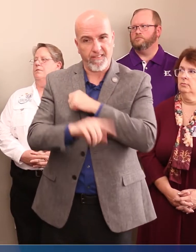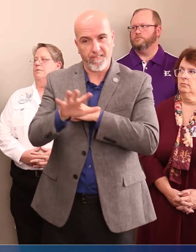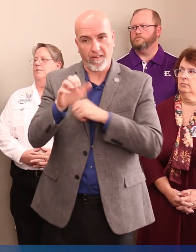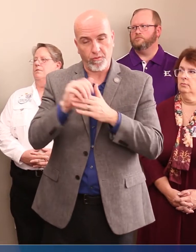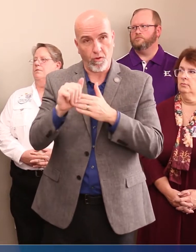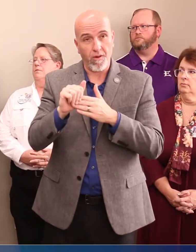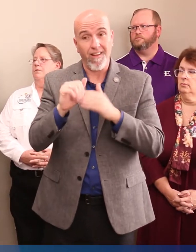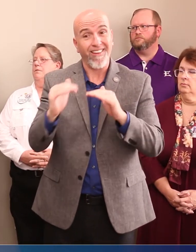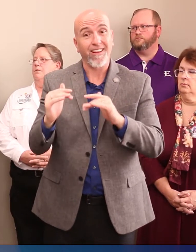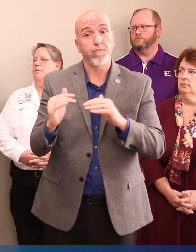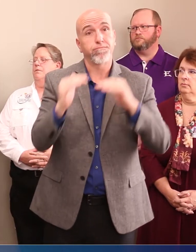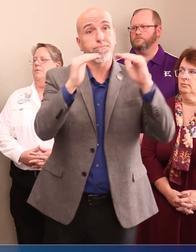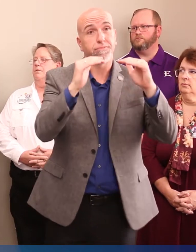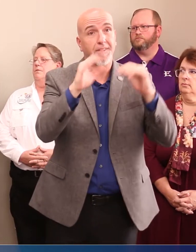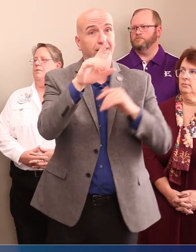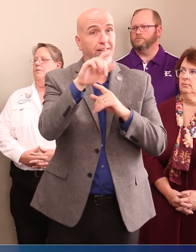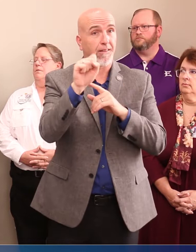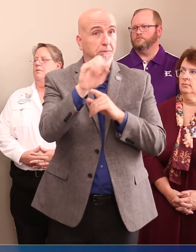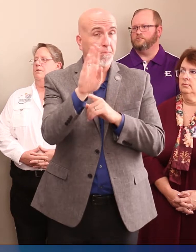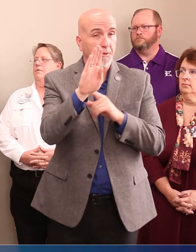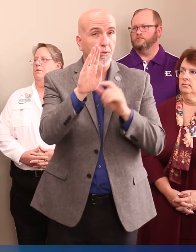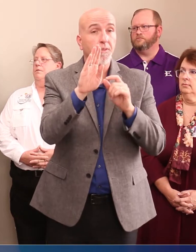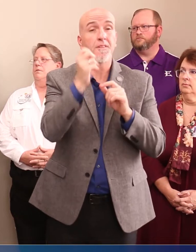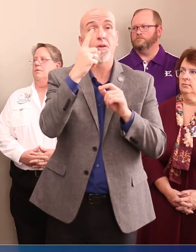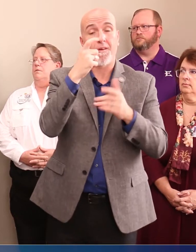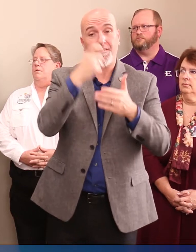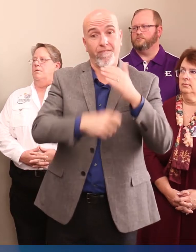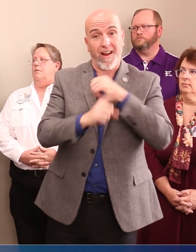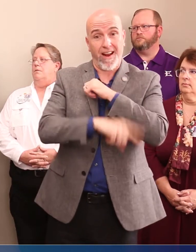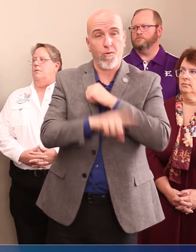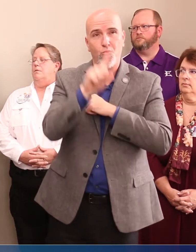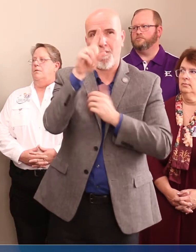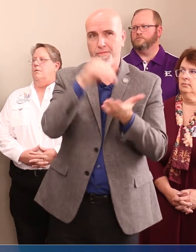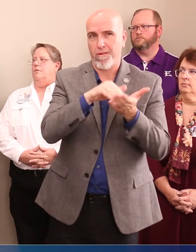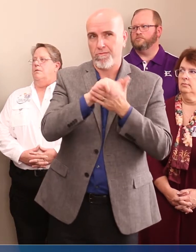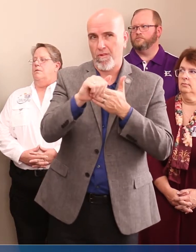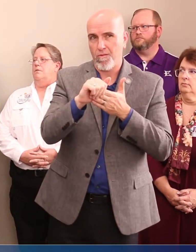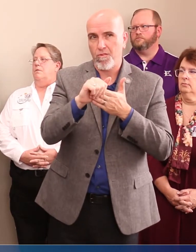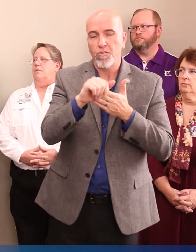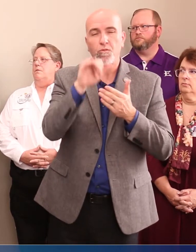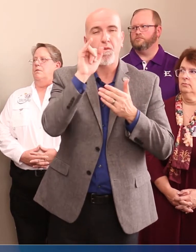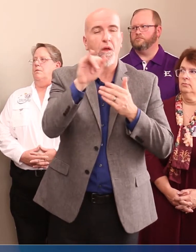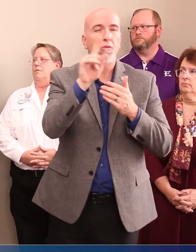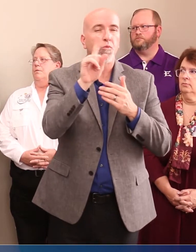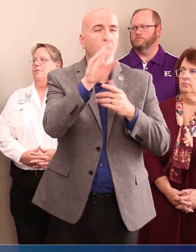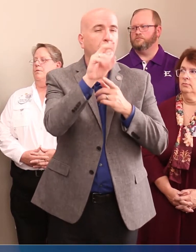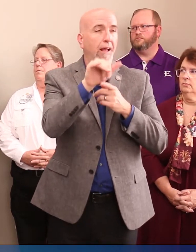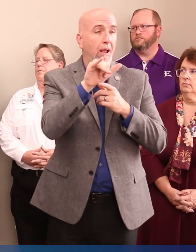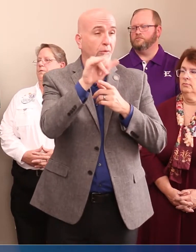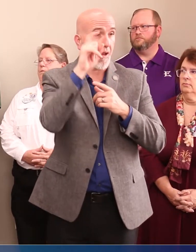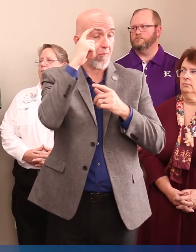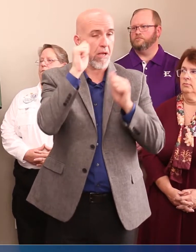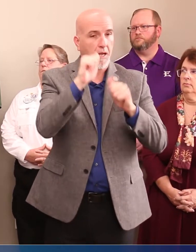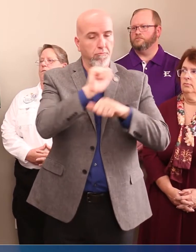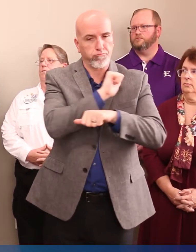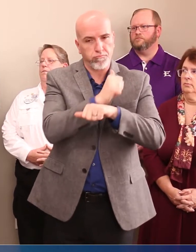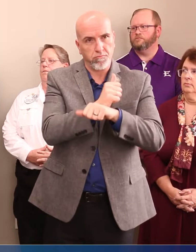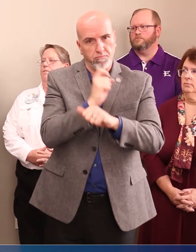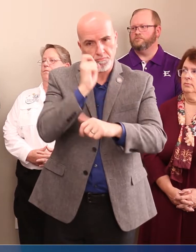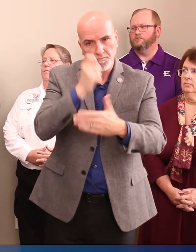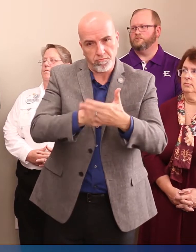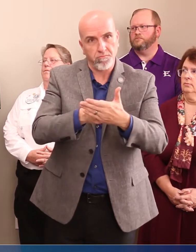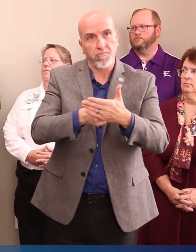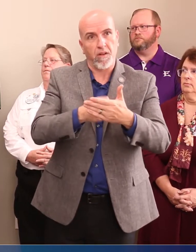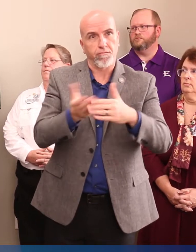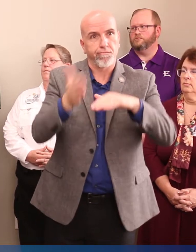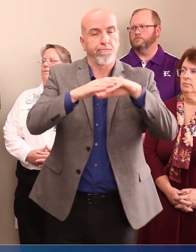higher level would be a Class B misdemeanor with a $1,000 fine. So that's the authority under which a county government can increase the fine.